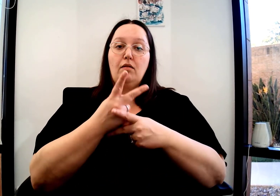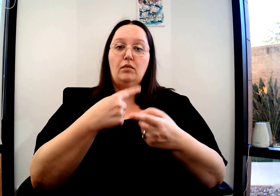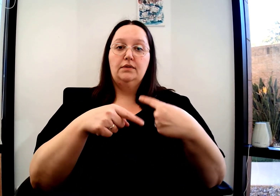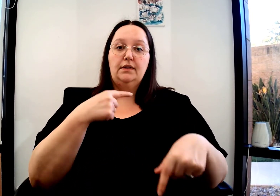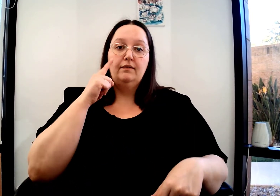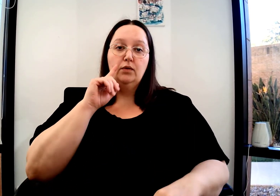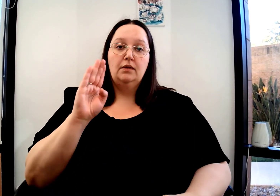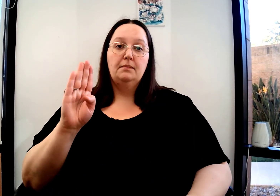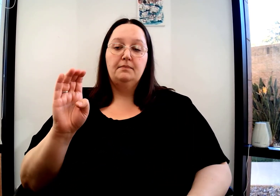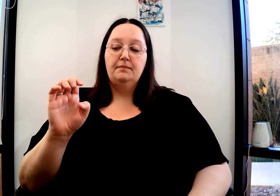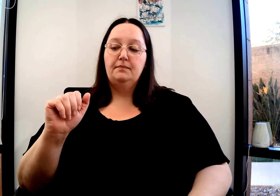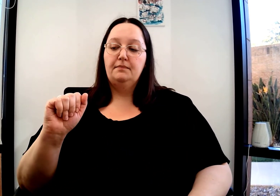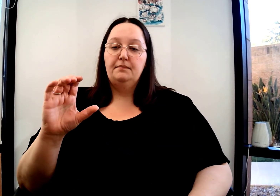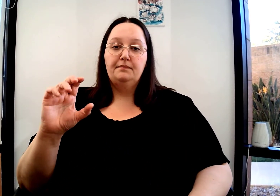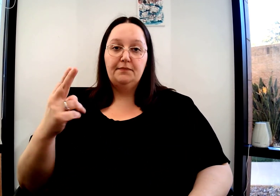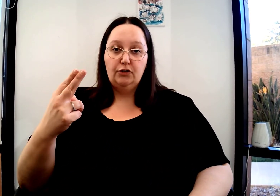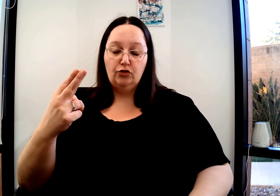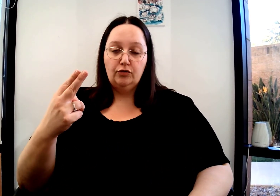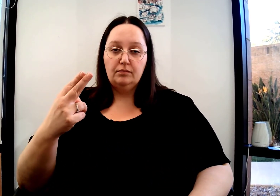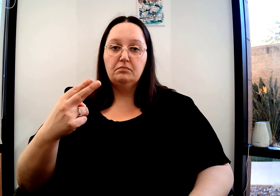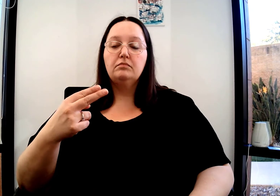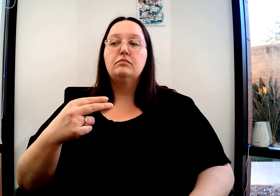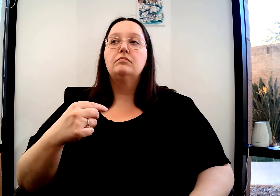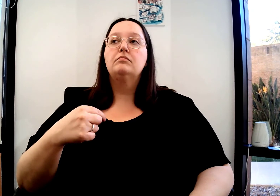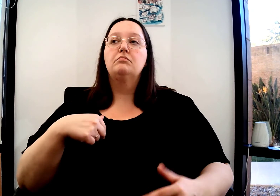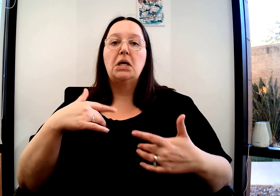Now what you need to understand is we do have a lone sign for beach.